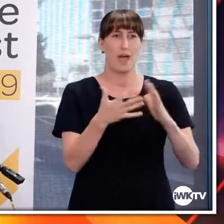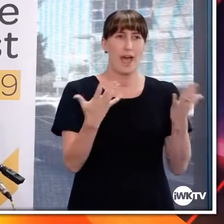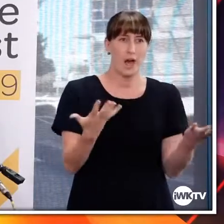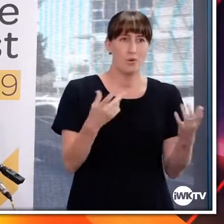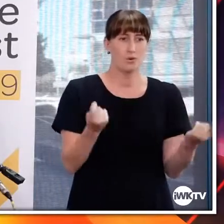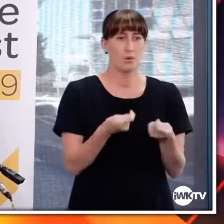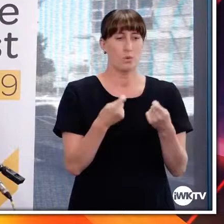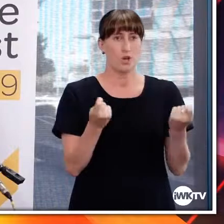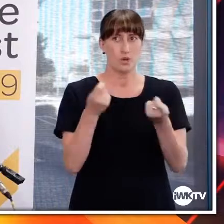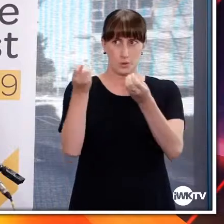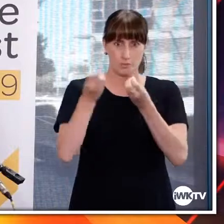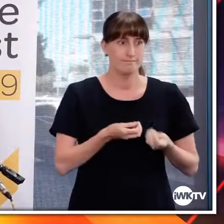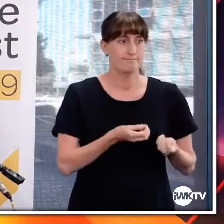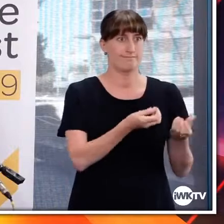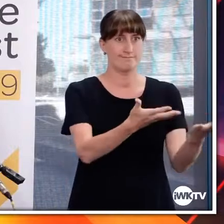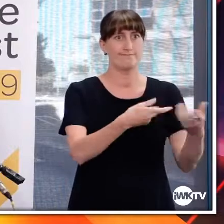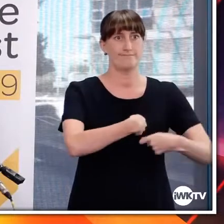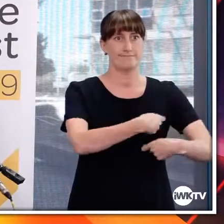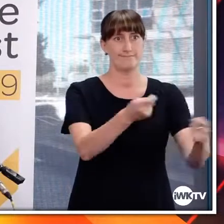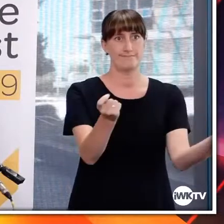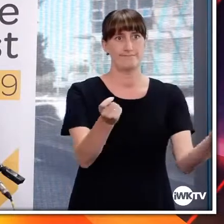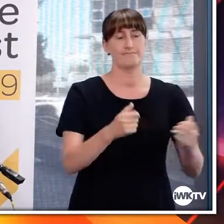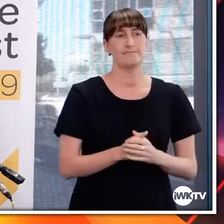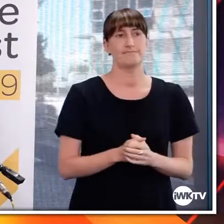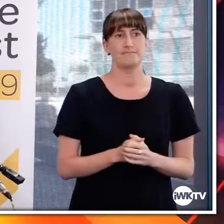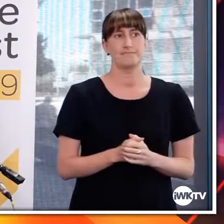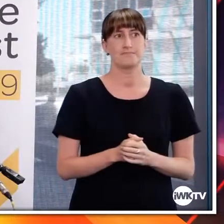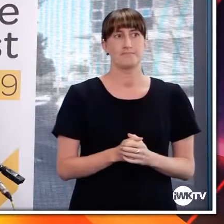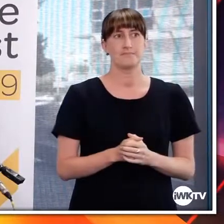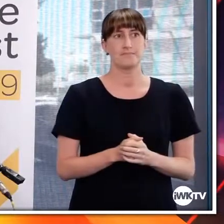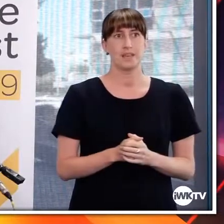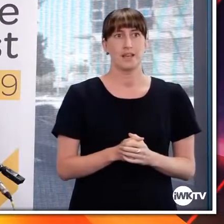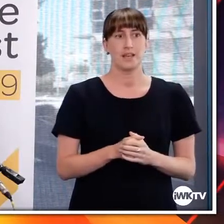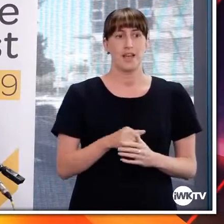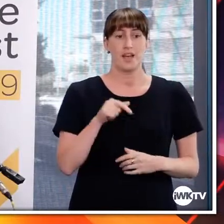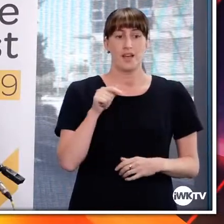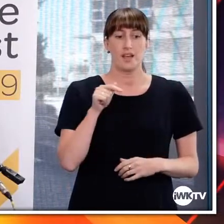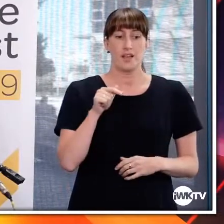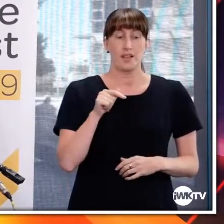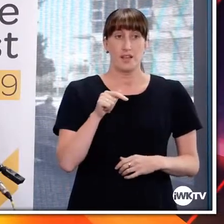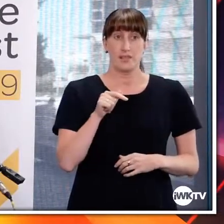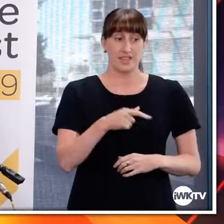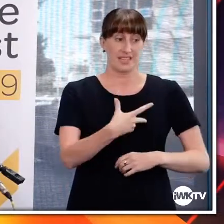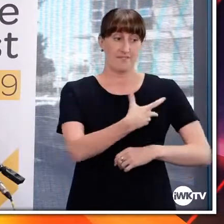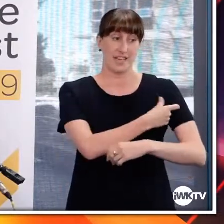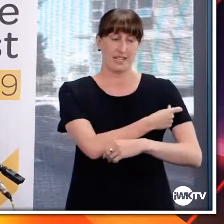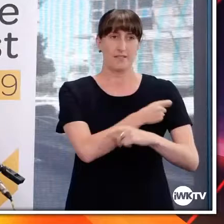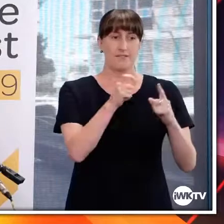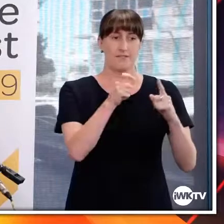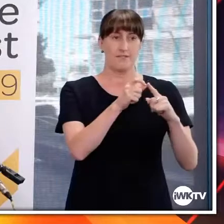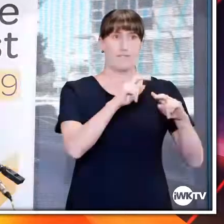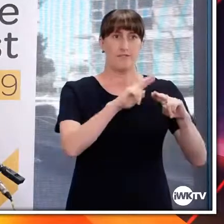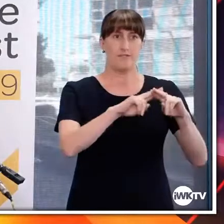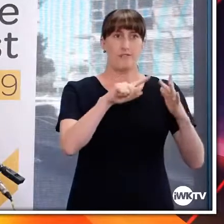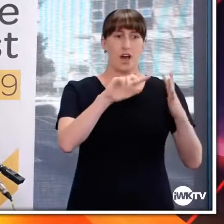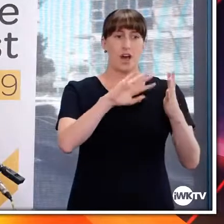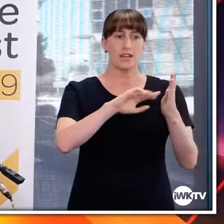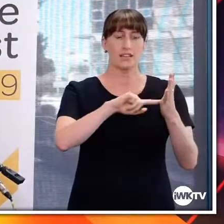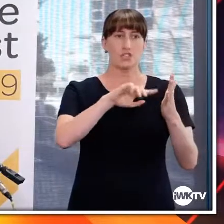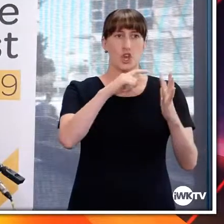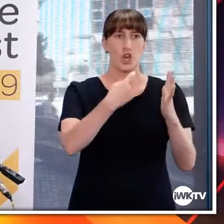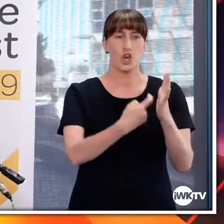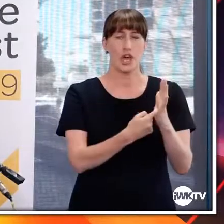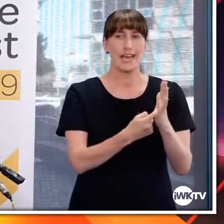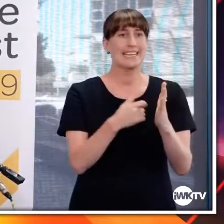here, but that we can get it out. Recalling that this first Pfizer vaccine is the one that requires the minus 70 cold